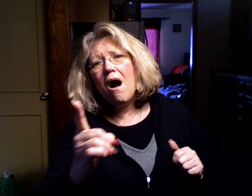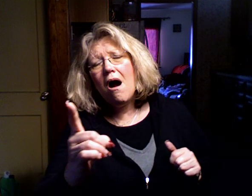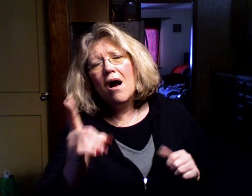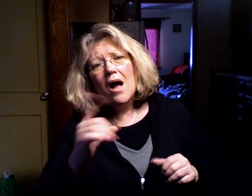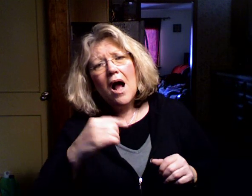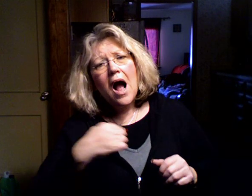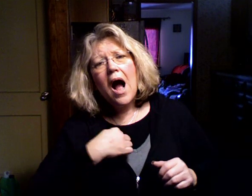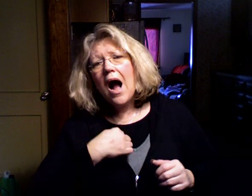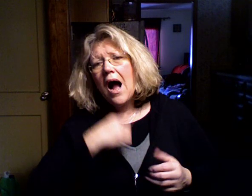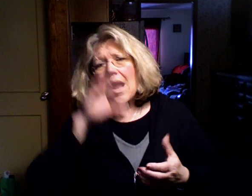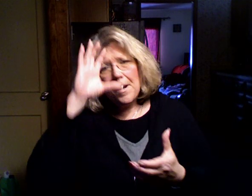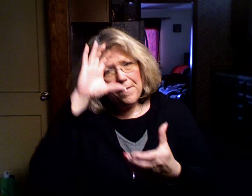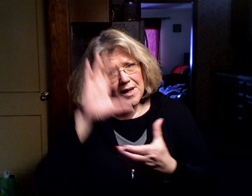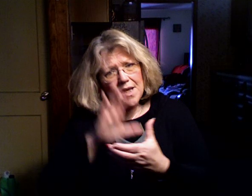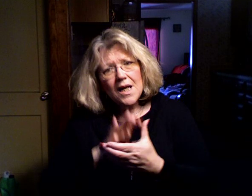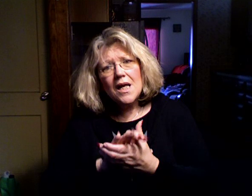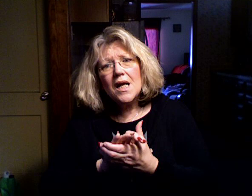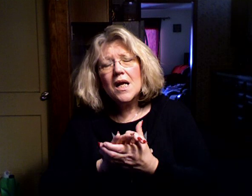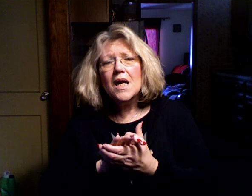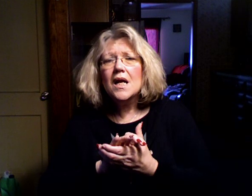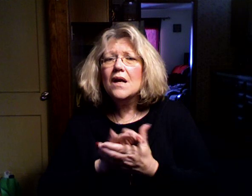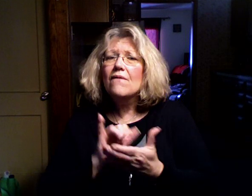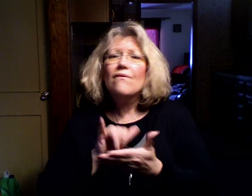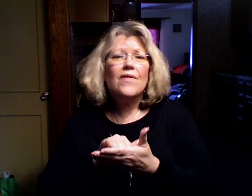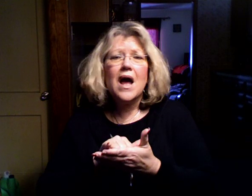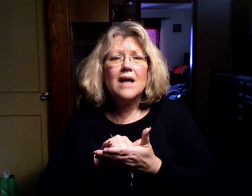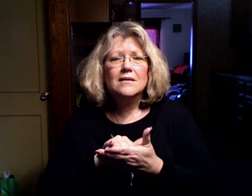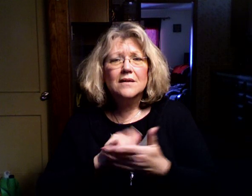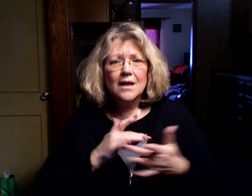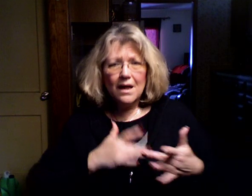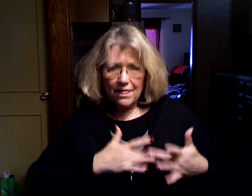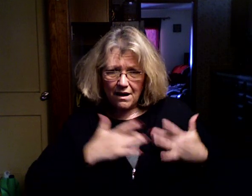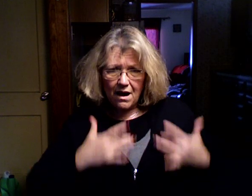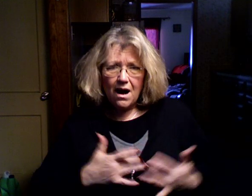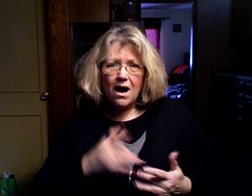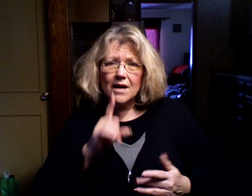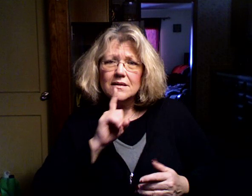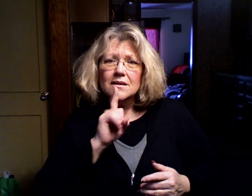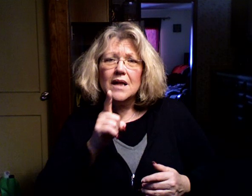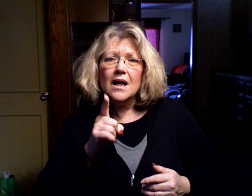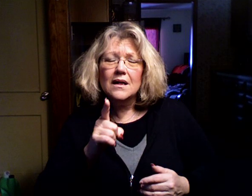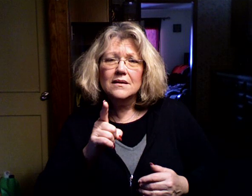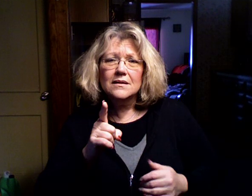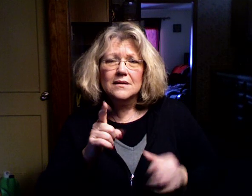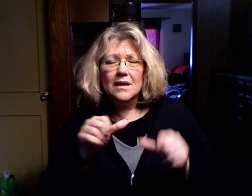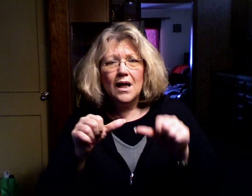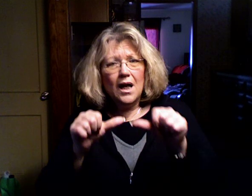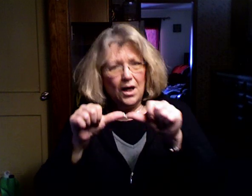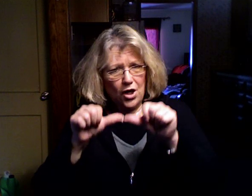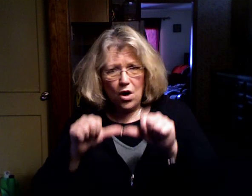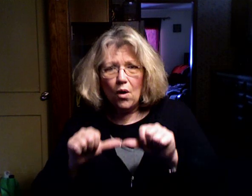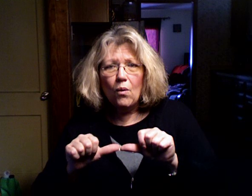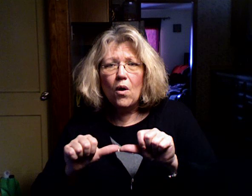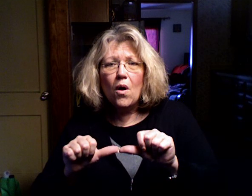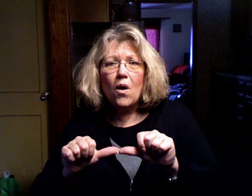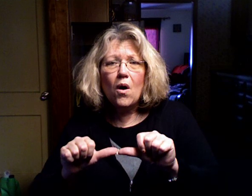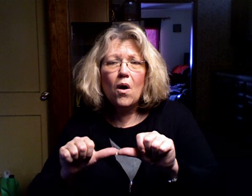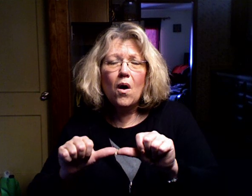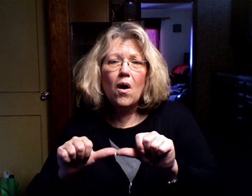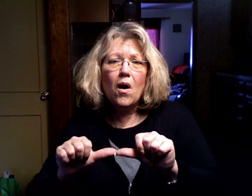the believe that the heart won't go on